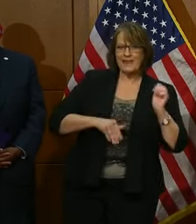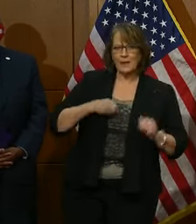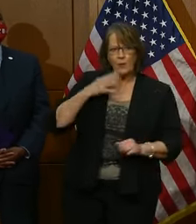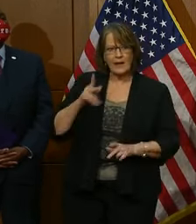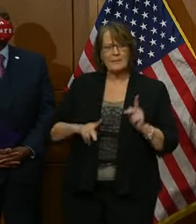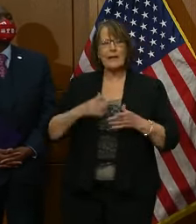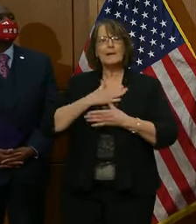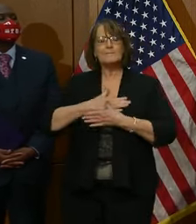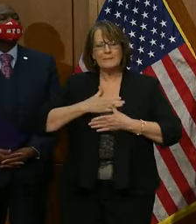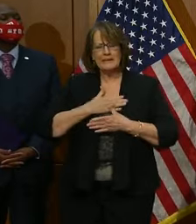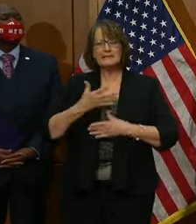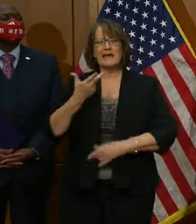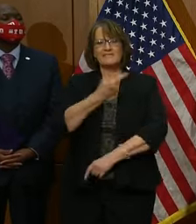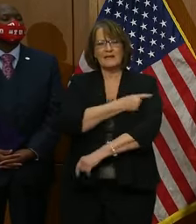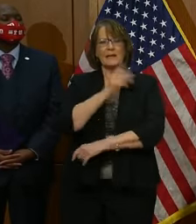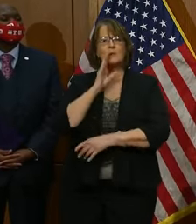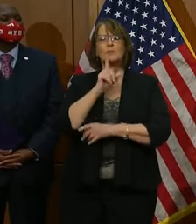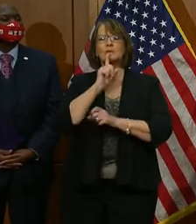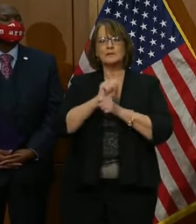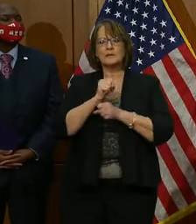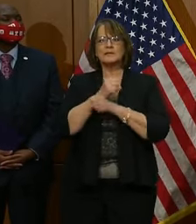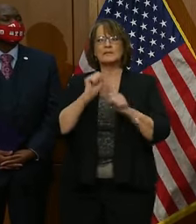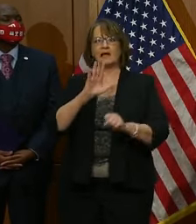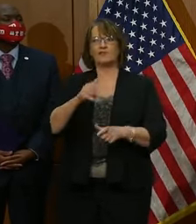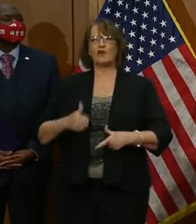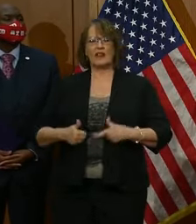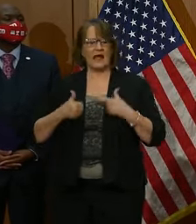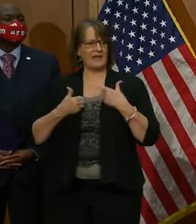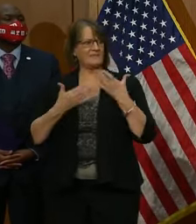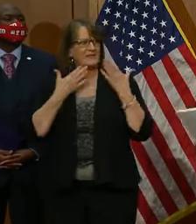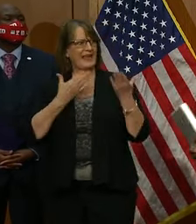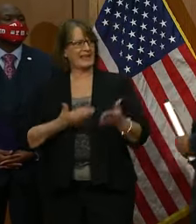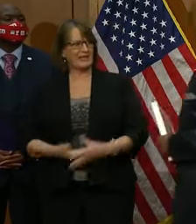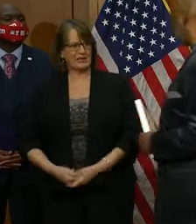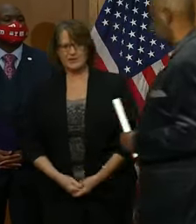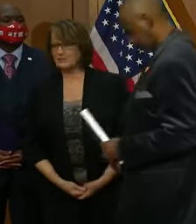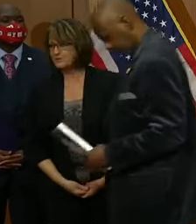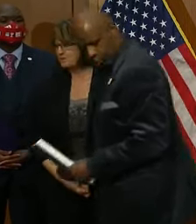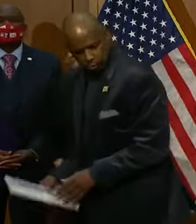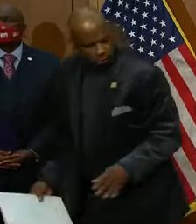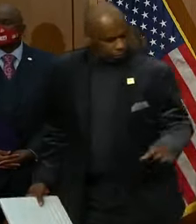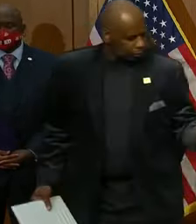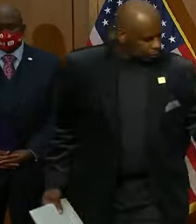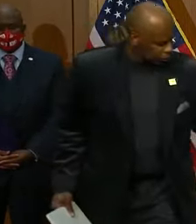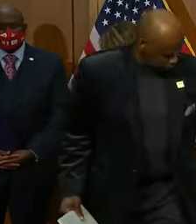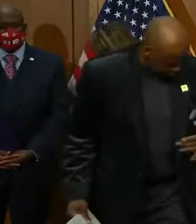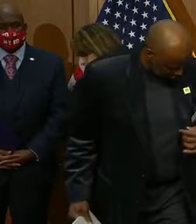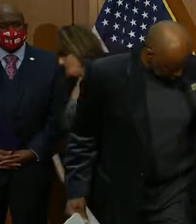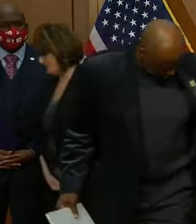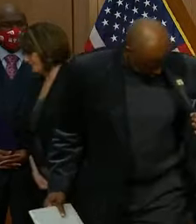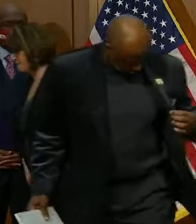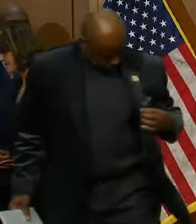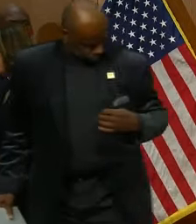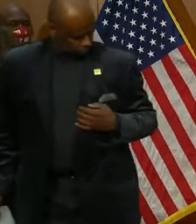It will literally save your life. Thank you. Thank you so much. I appreciate it. Thank you. Thank